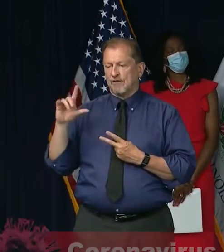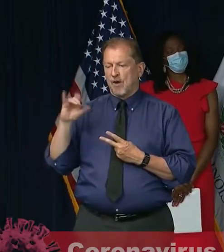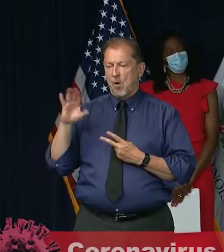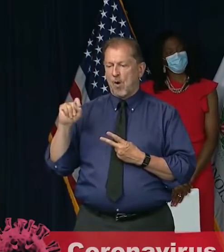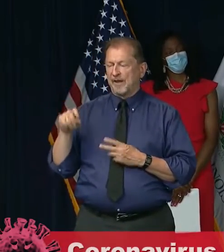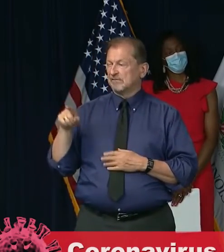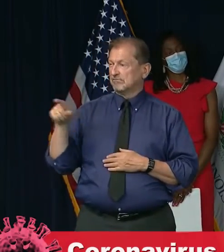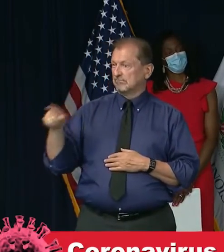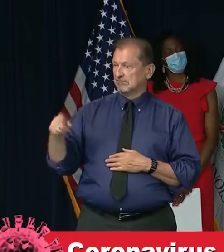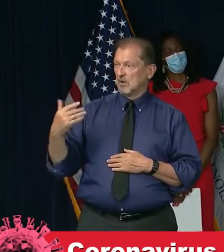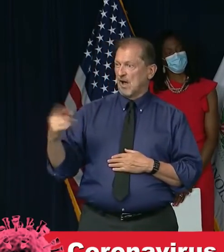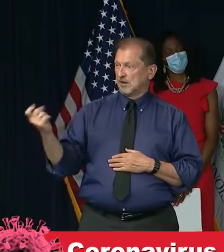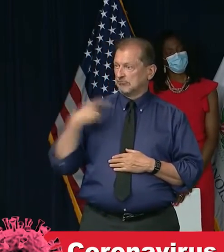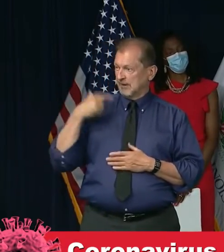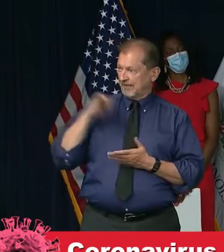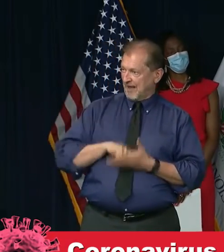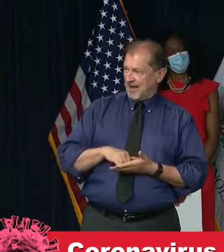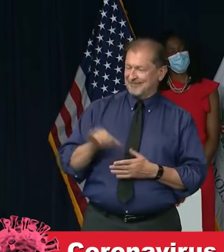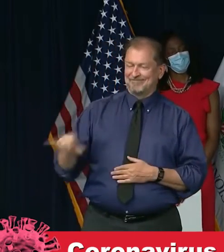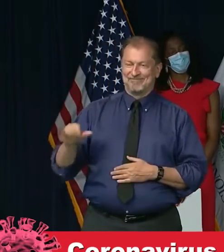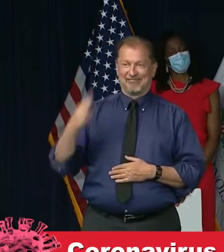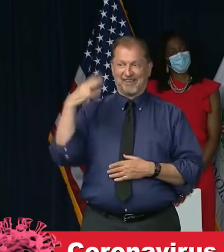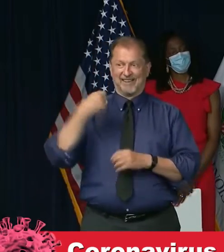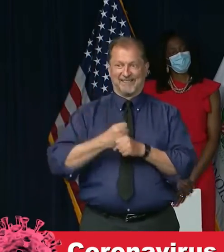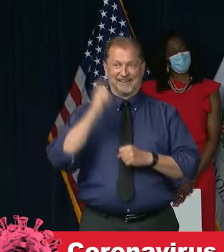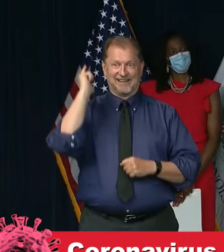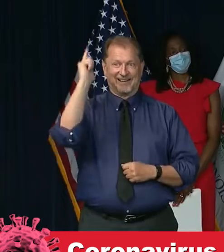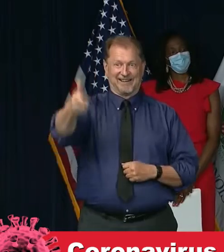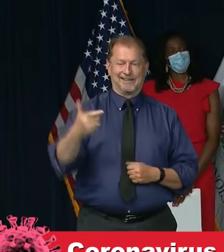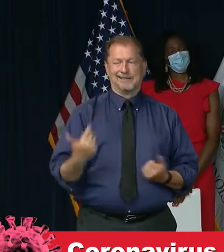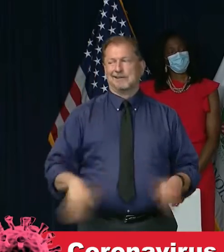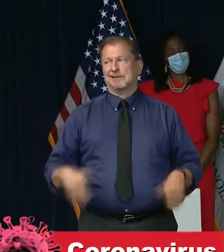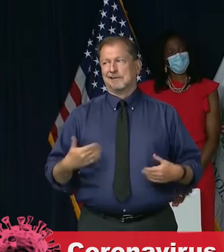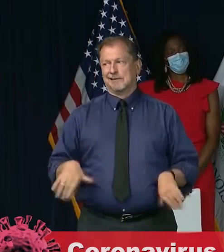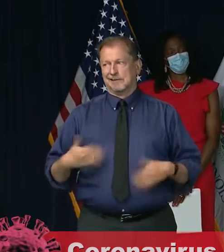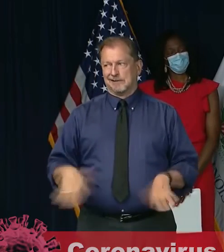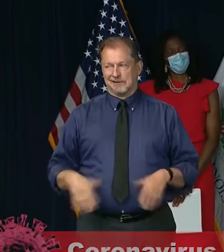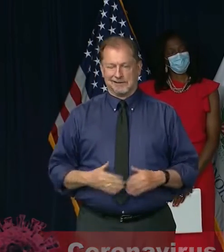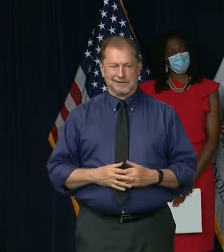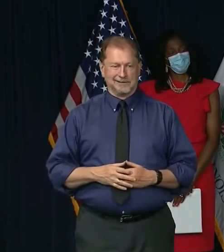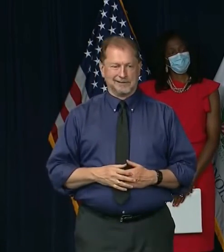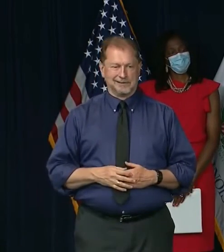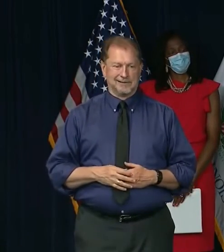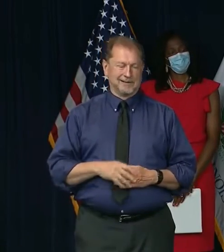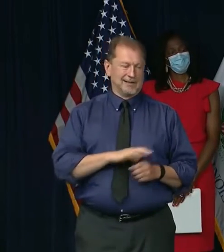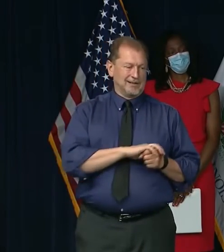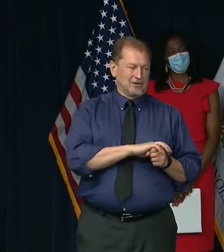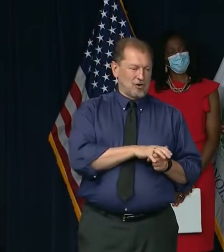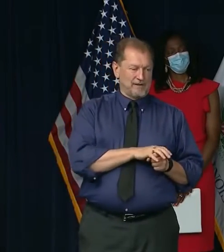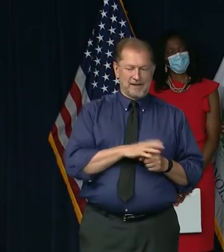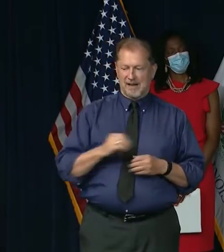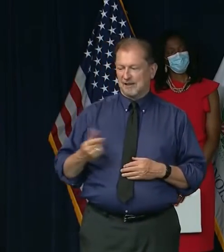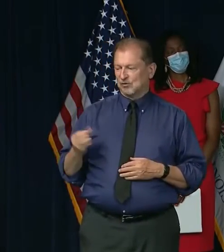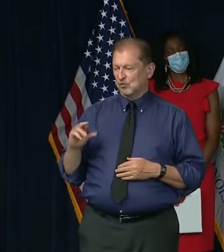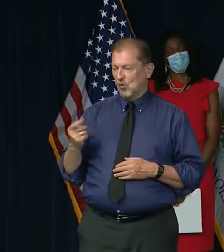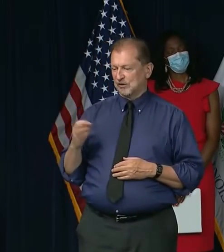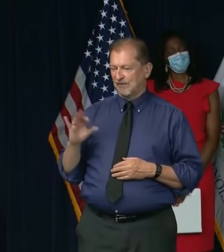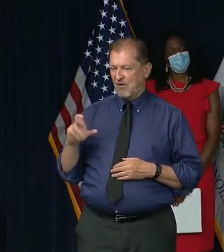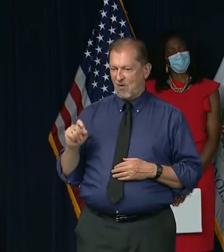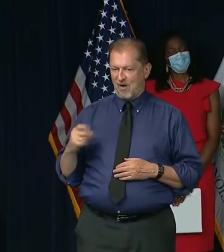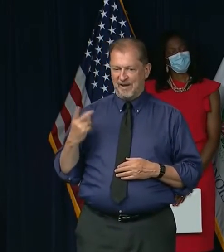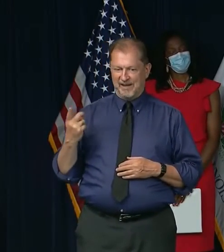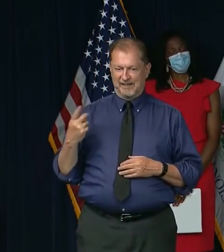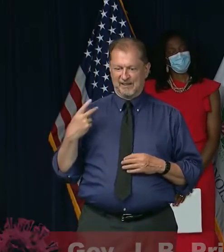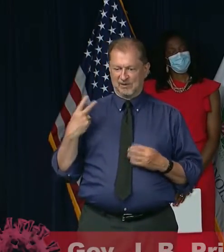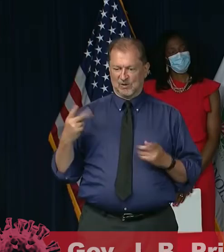I guess. Yes, I look, I, those are two, I'm not sure we have enough time to answer that. But